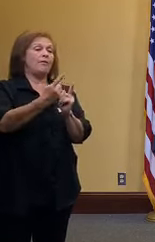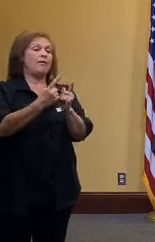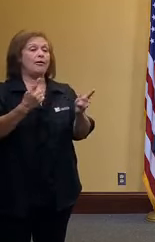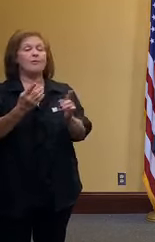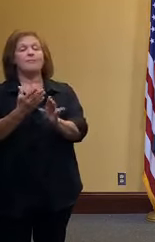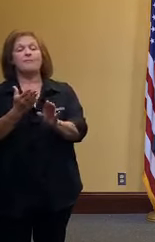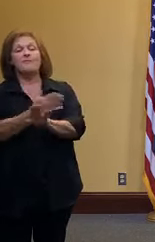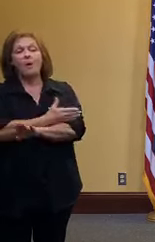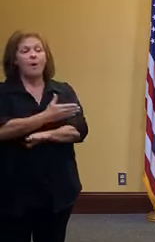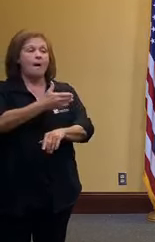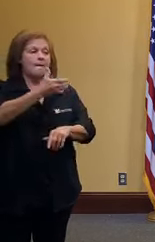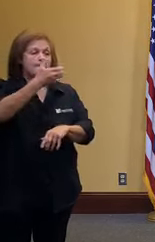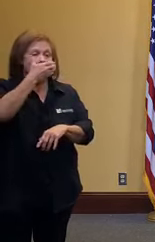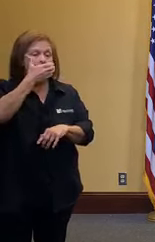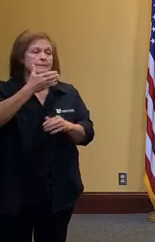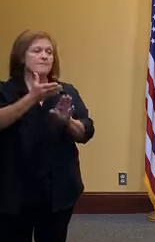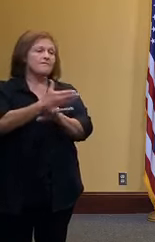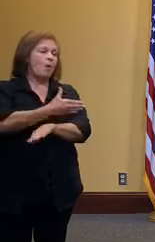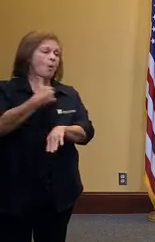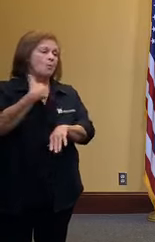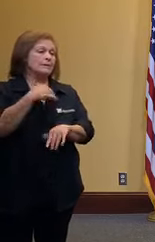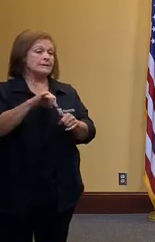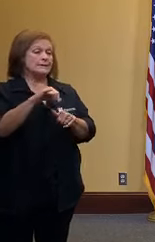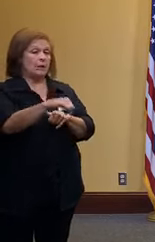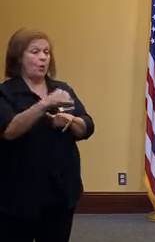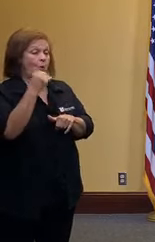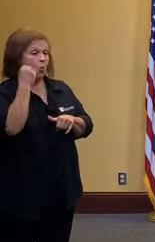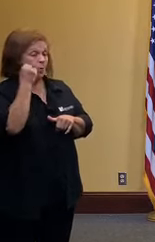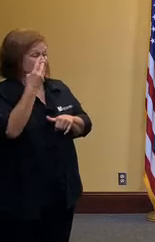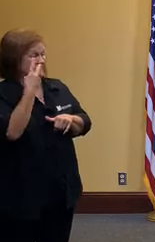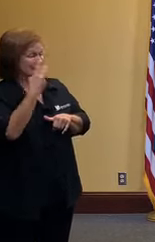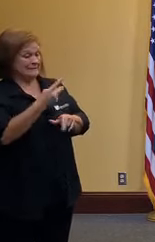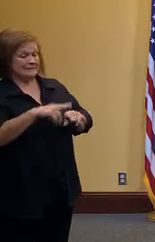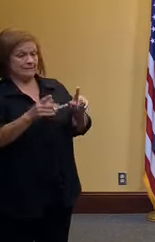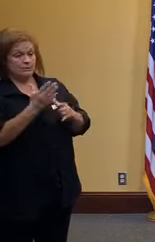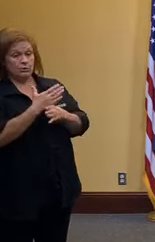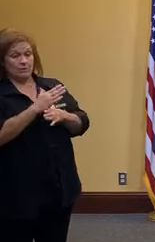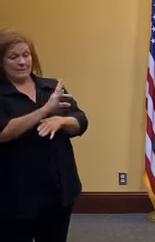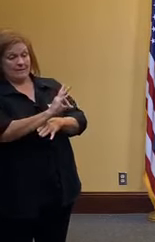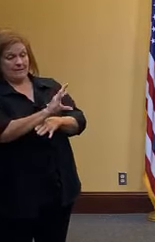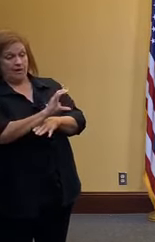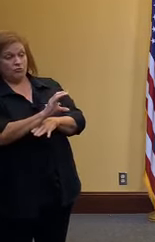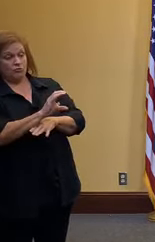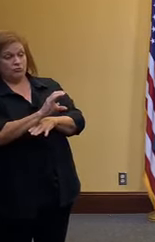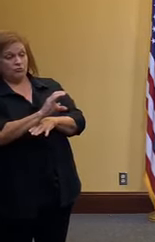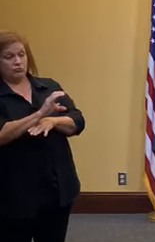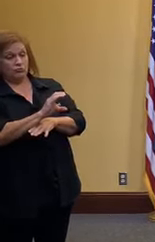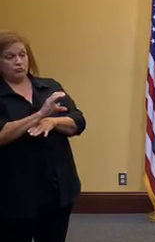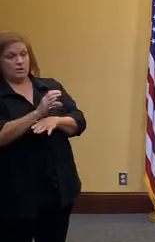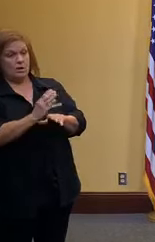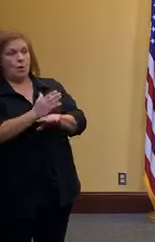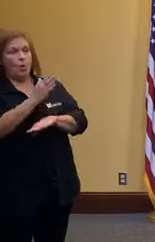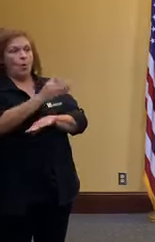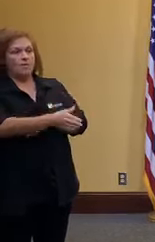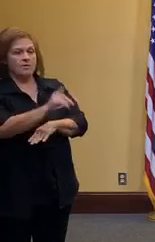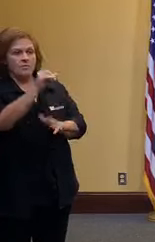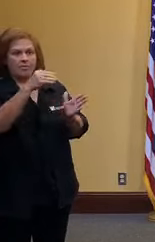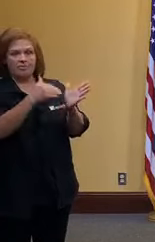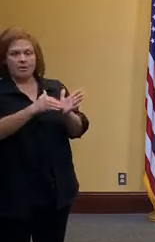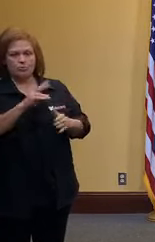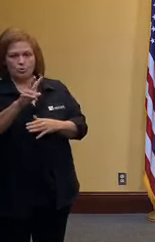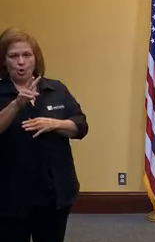masks before all of our stay at home the difference is between 700 and over 1200